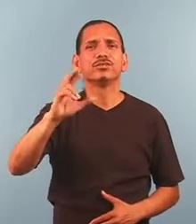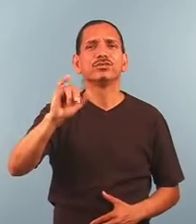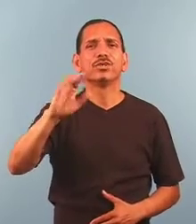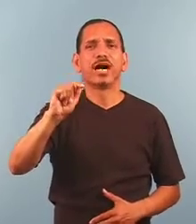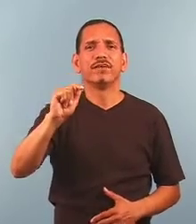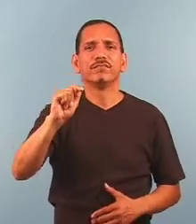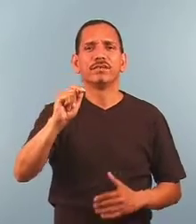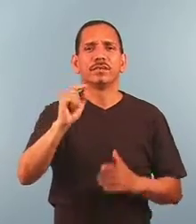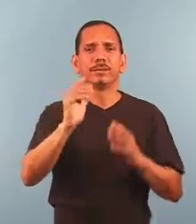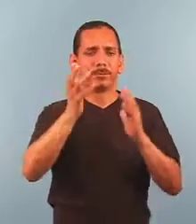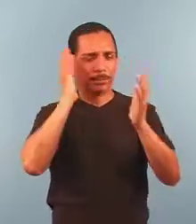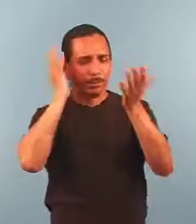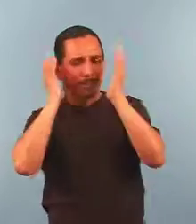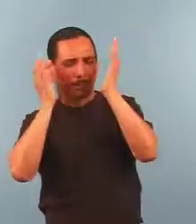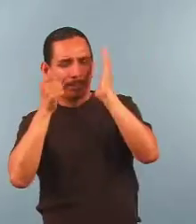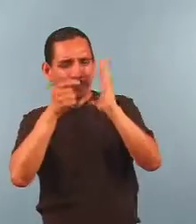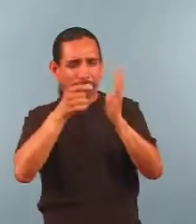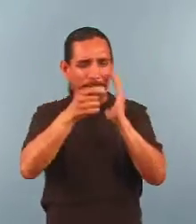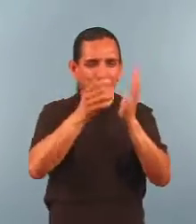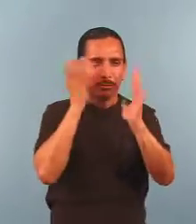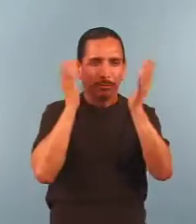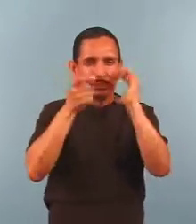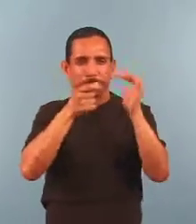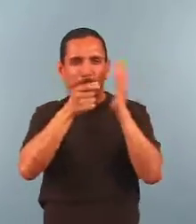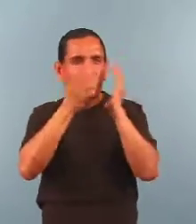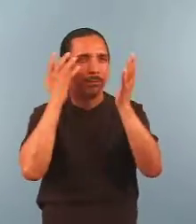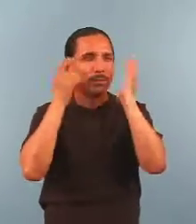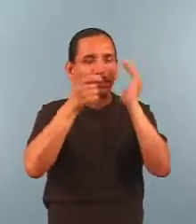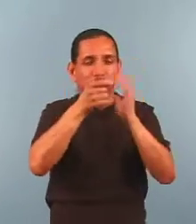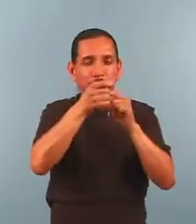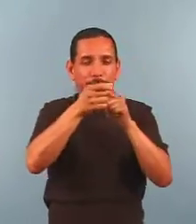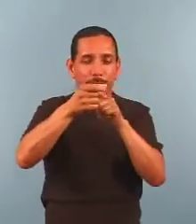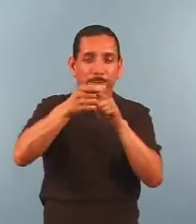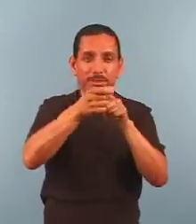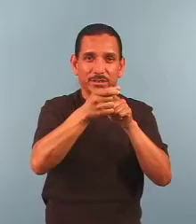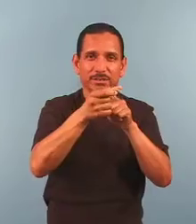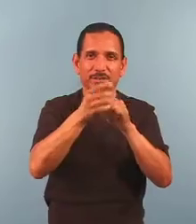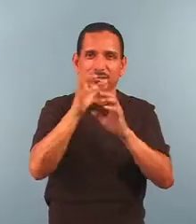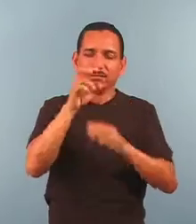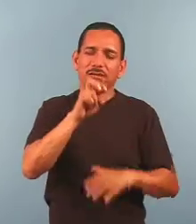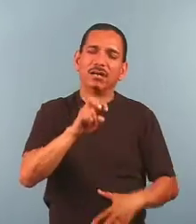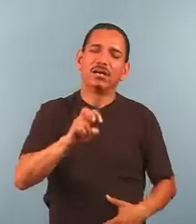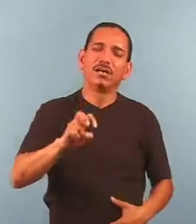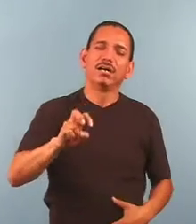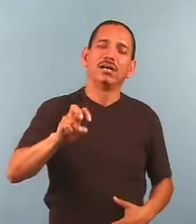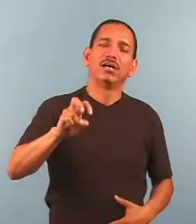has traveled?